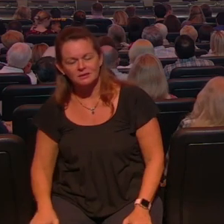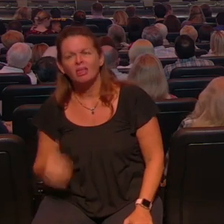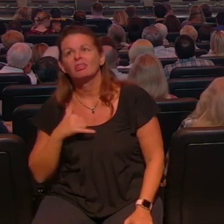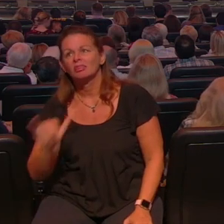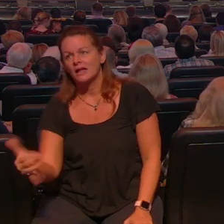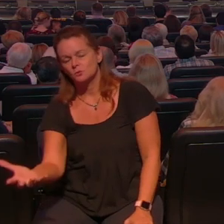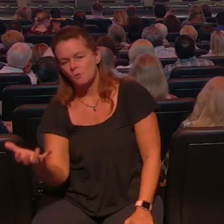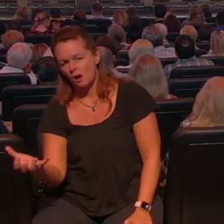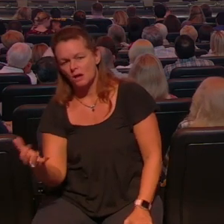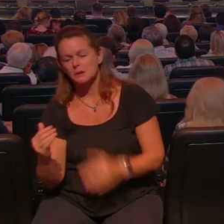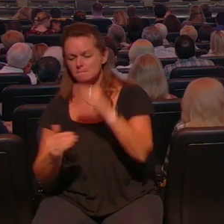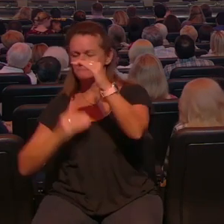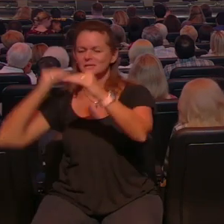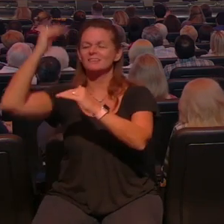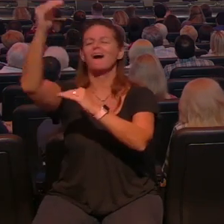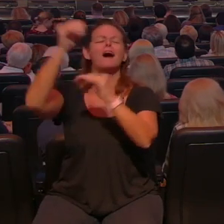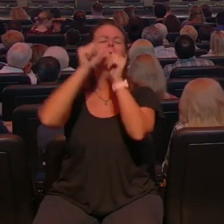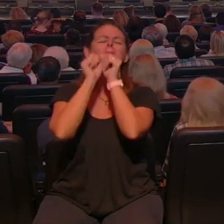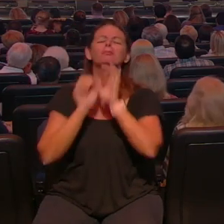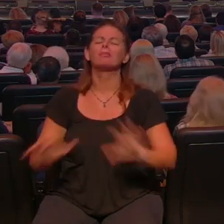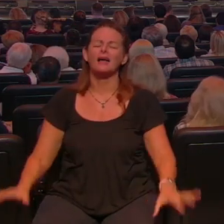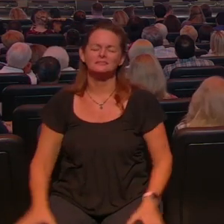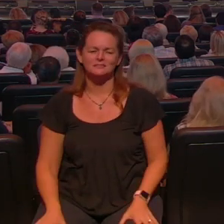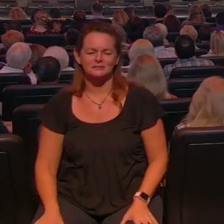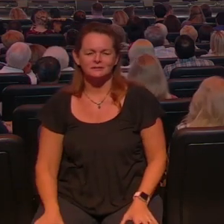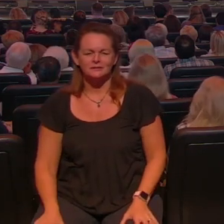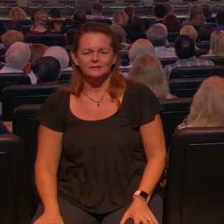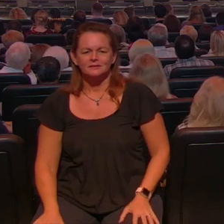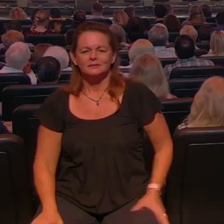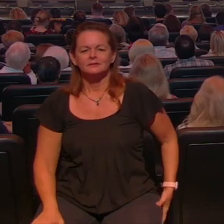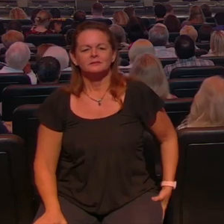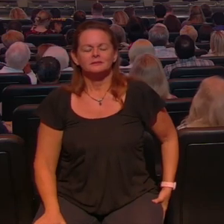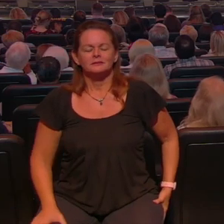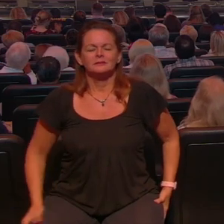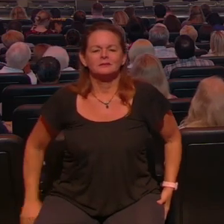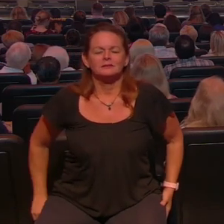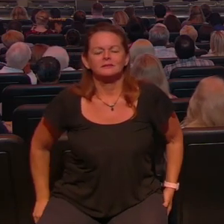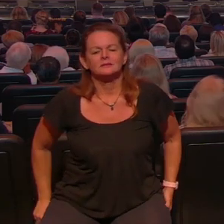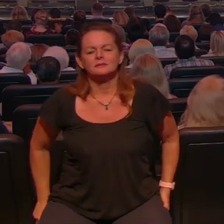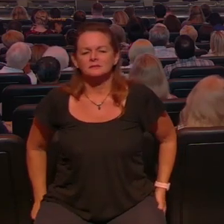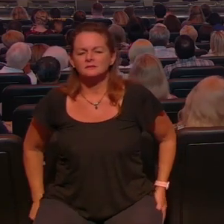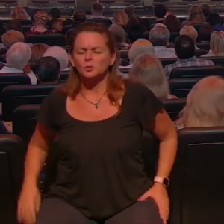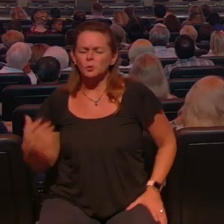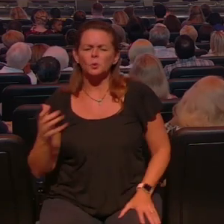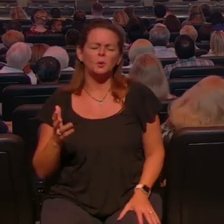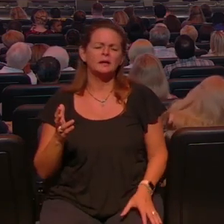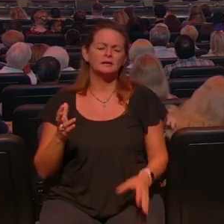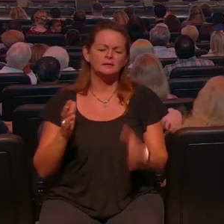when I say beyond blessed I'm telling you Satan has done such a number on us that we feel like well that would just